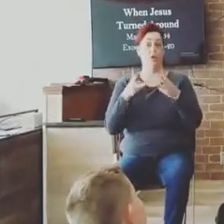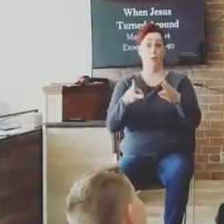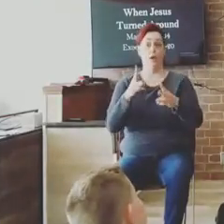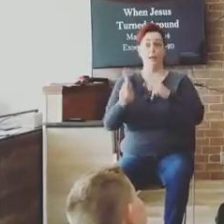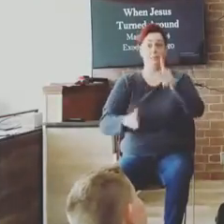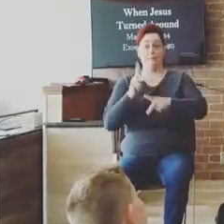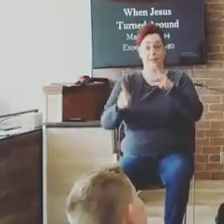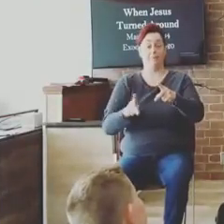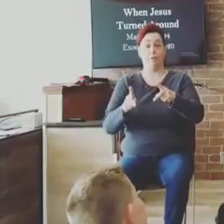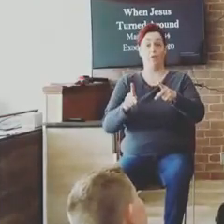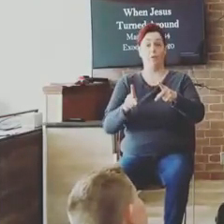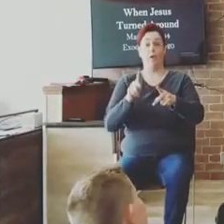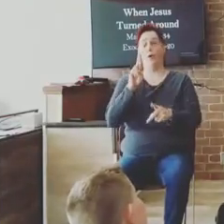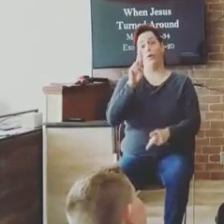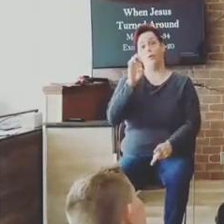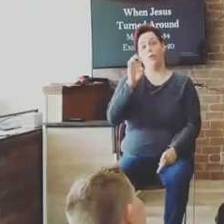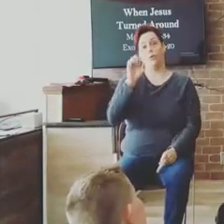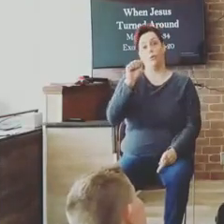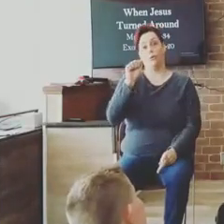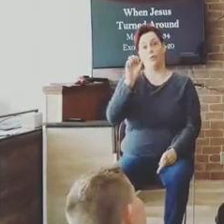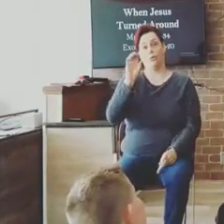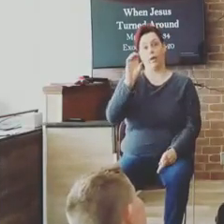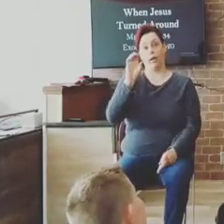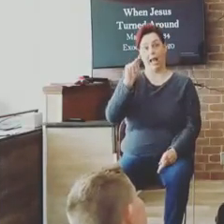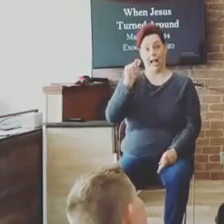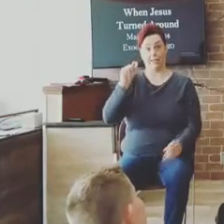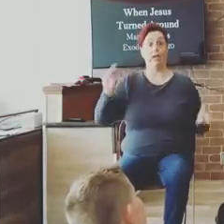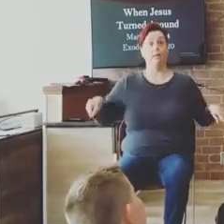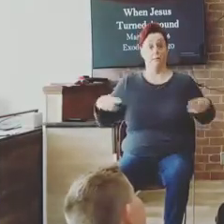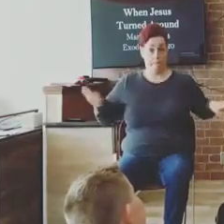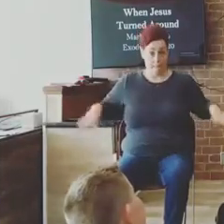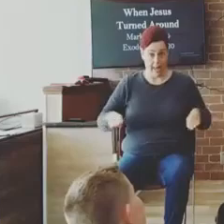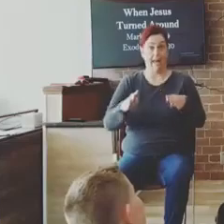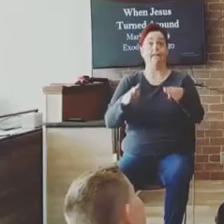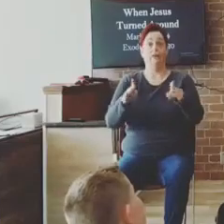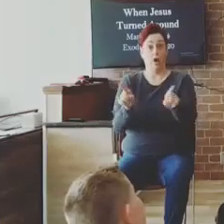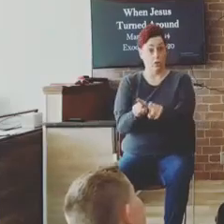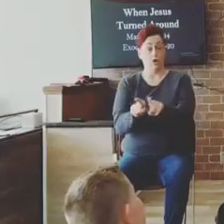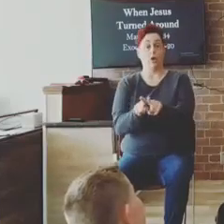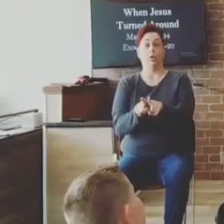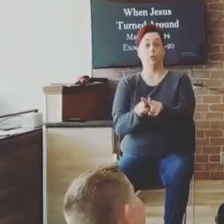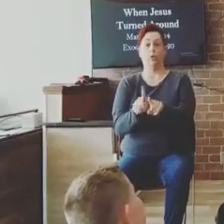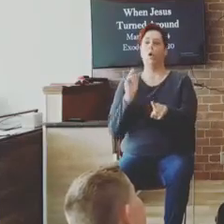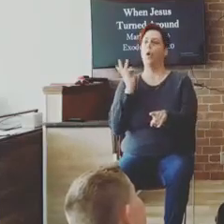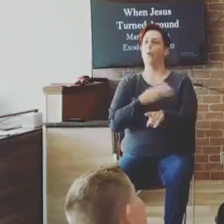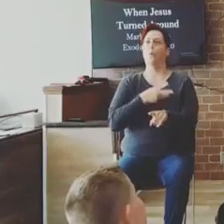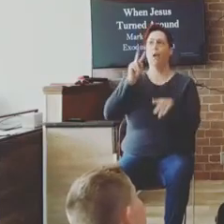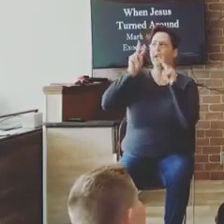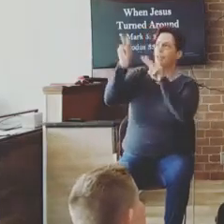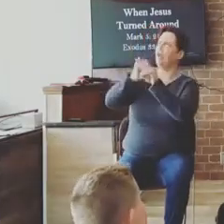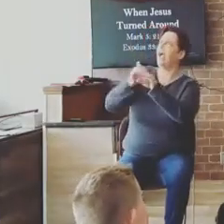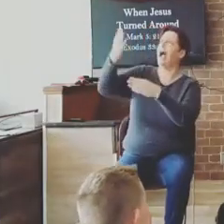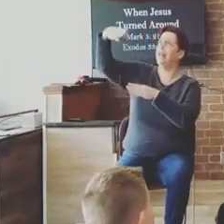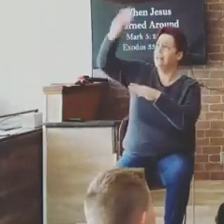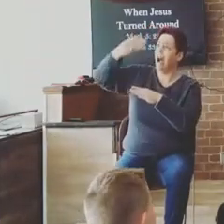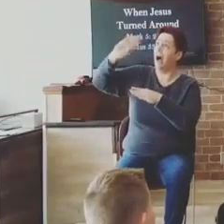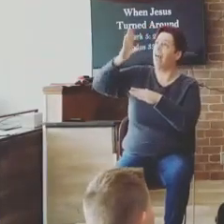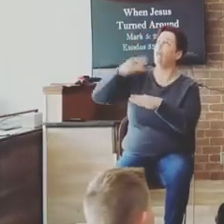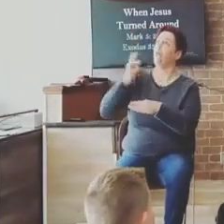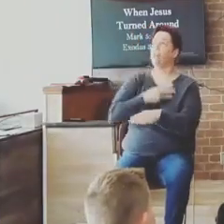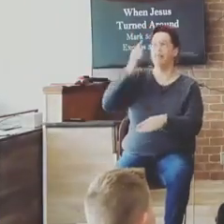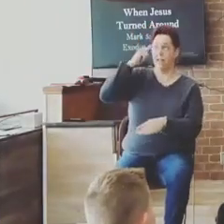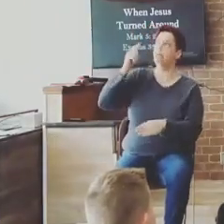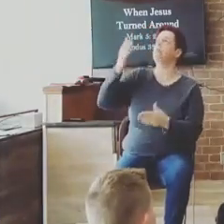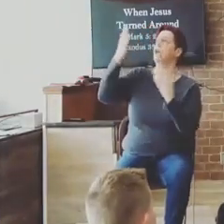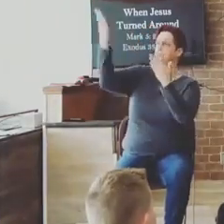God's countenance towards us changes how we live for him. You see, we sit there, and we look at God, and we think he's this, he is, he's an all-powerful being.